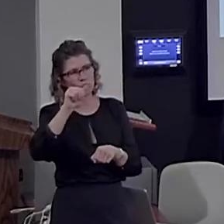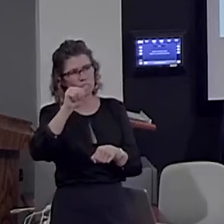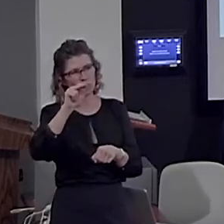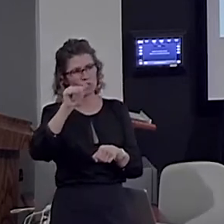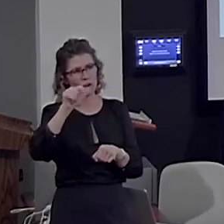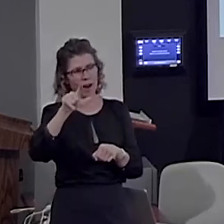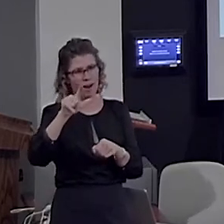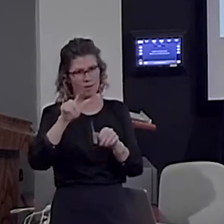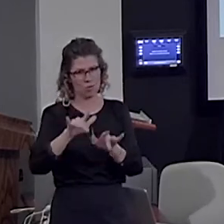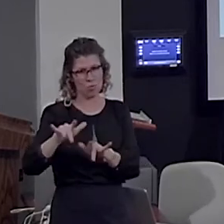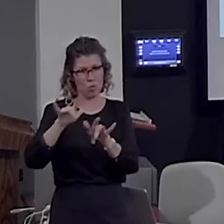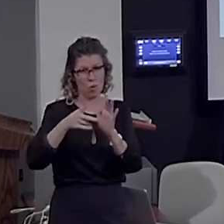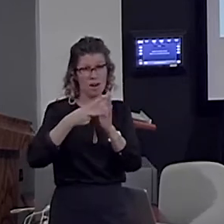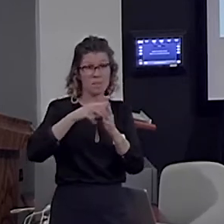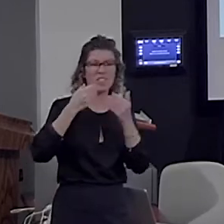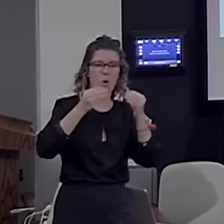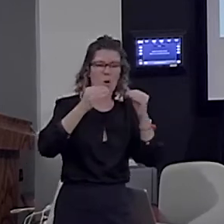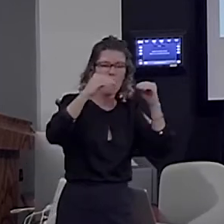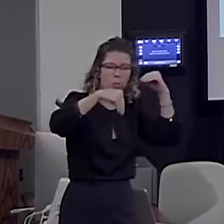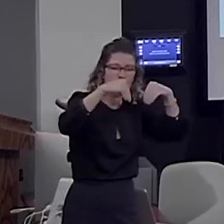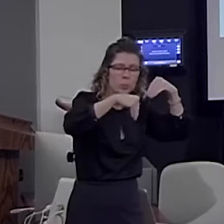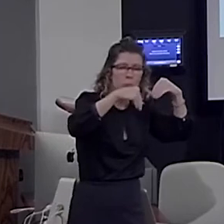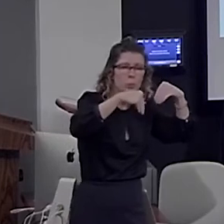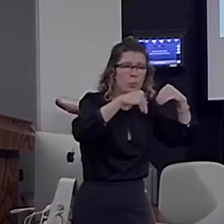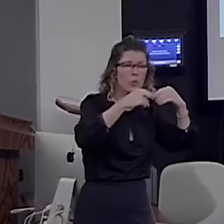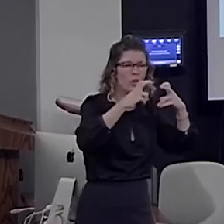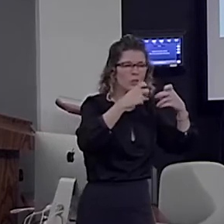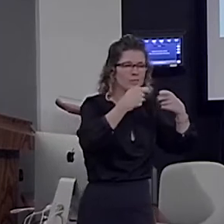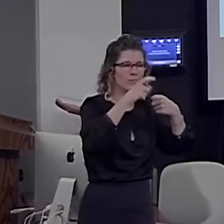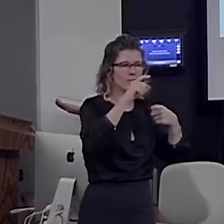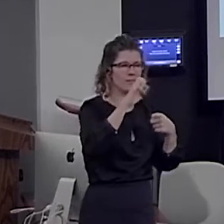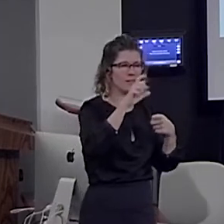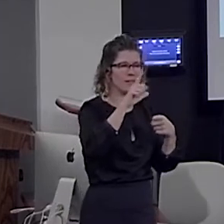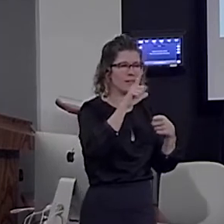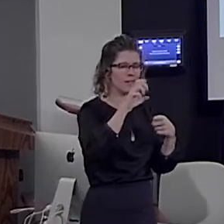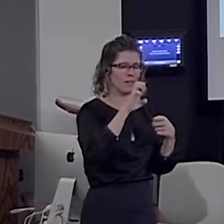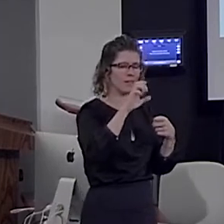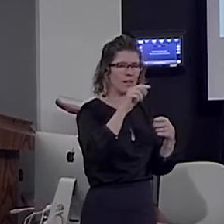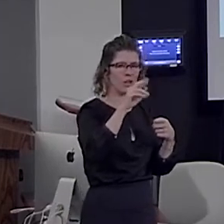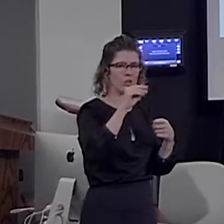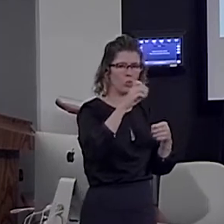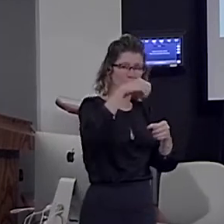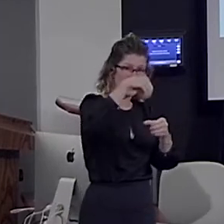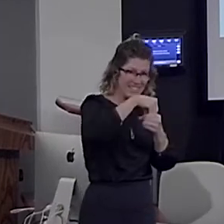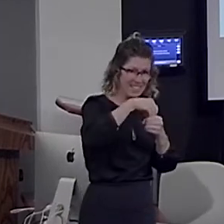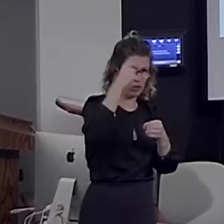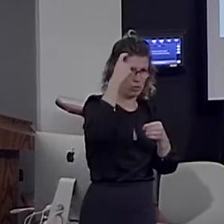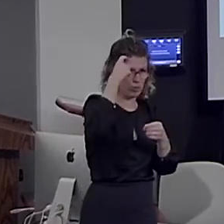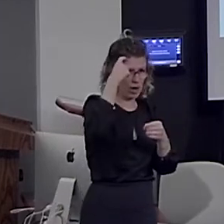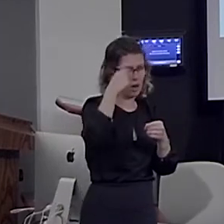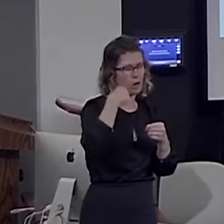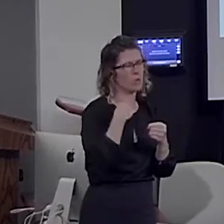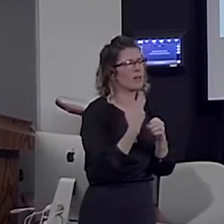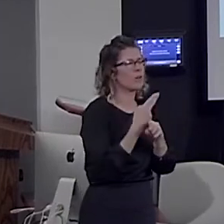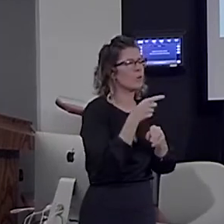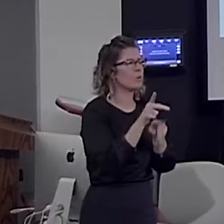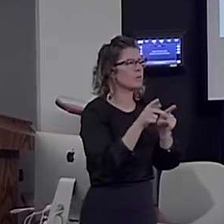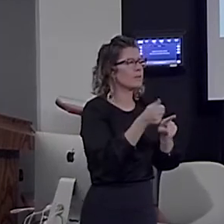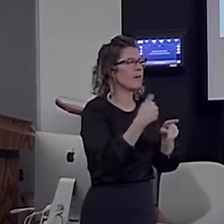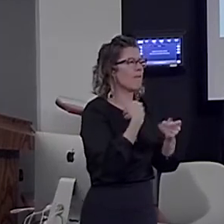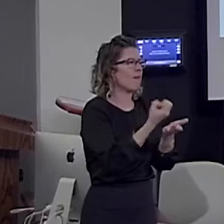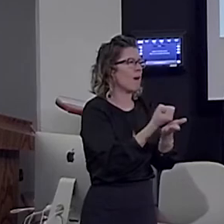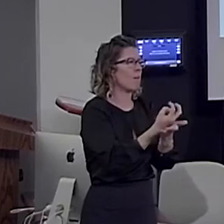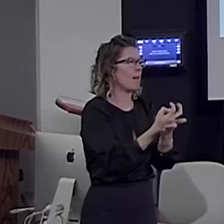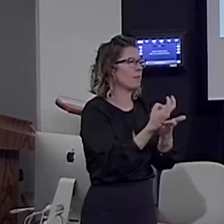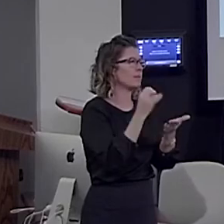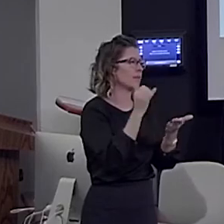electrodes inside the brain of, of course, very particular people who are epileptic and in whom we can record from